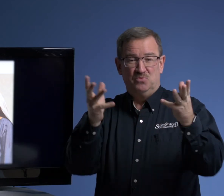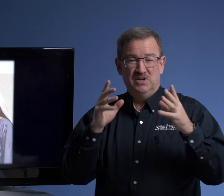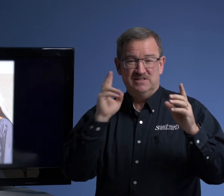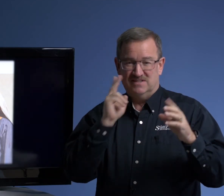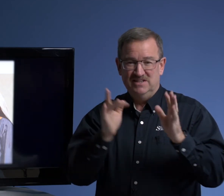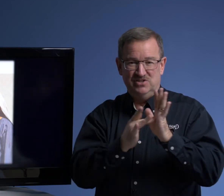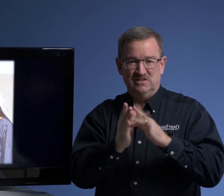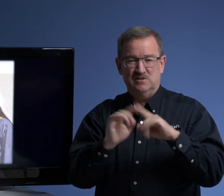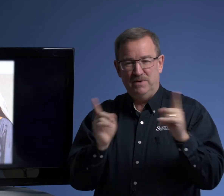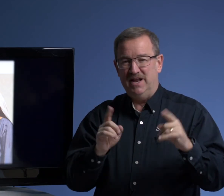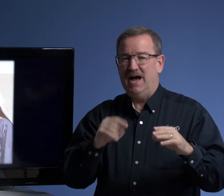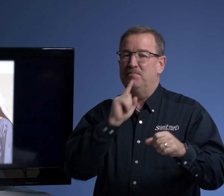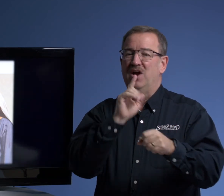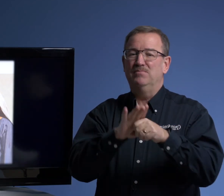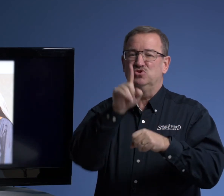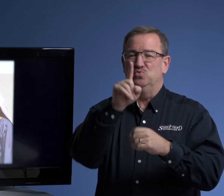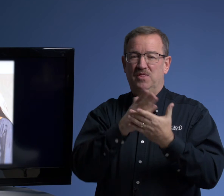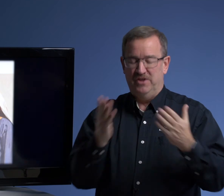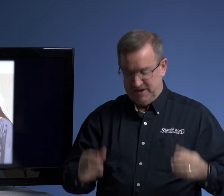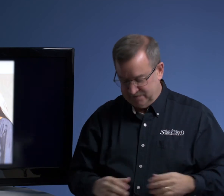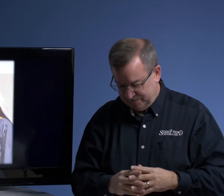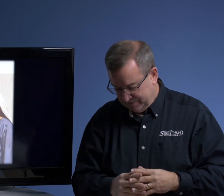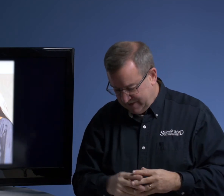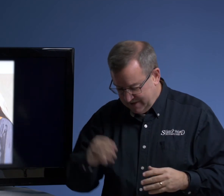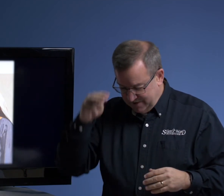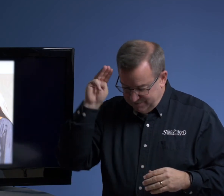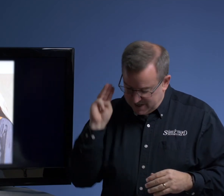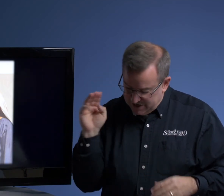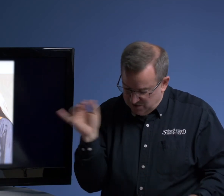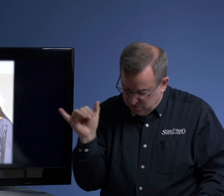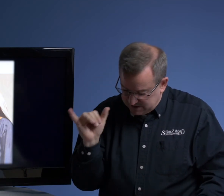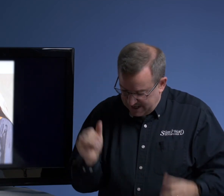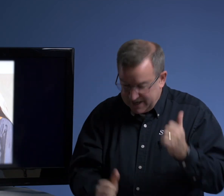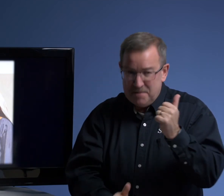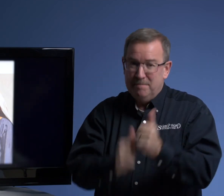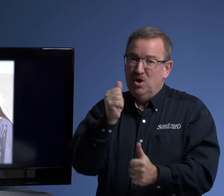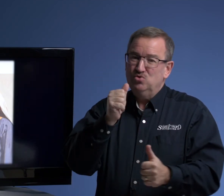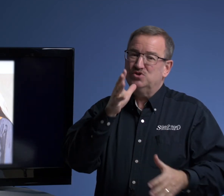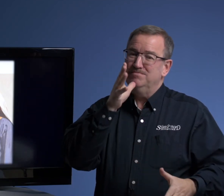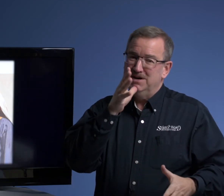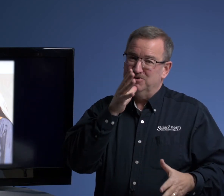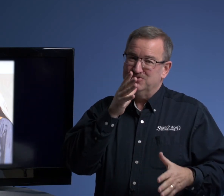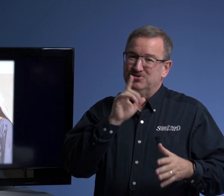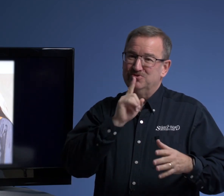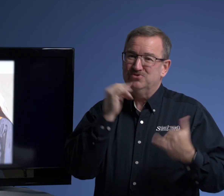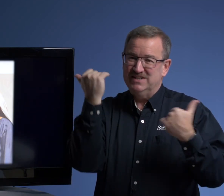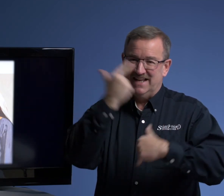wanted to see Jesus. But I promise you one thing. Mary was like most mothers today.